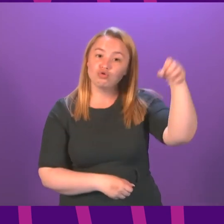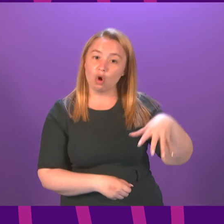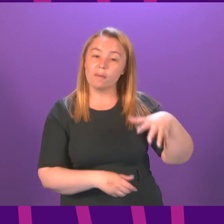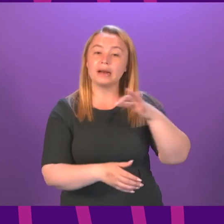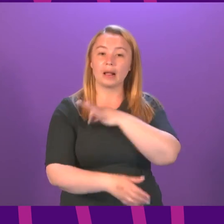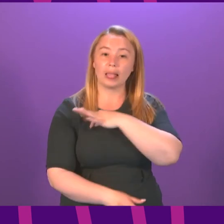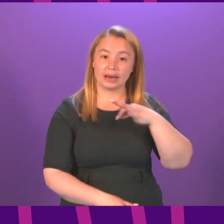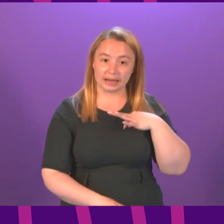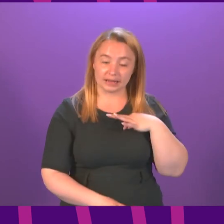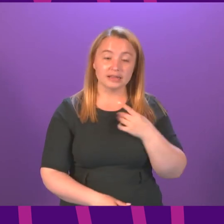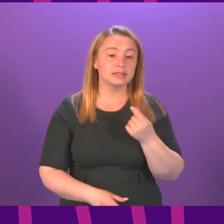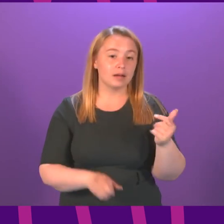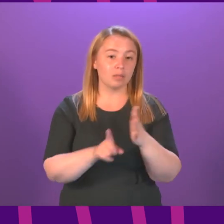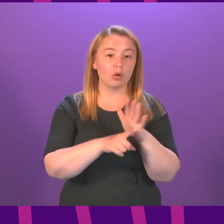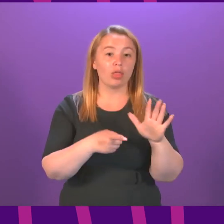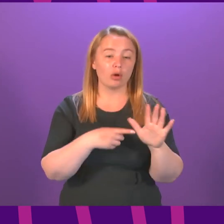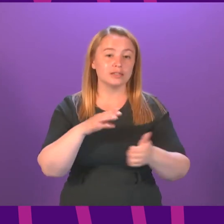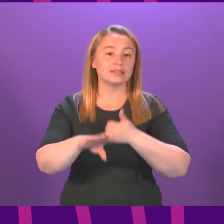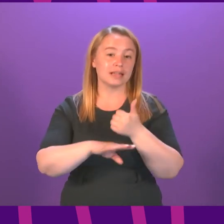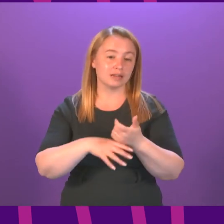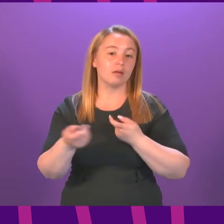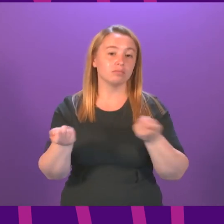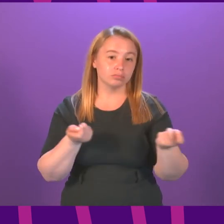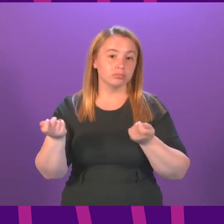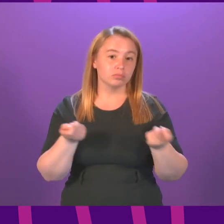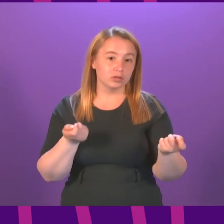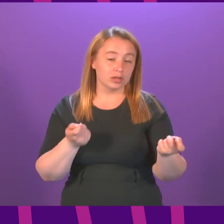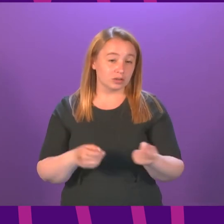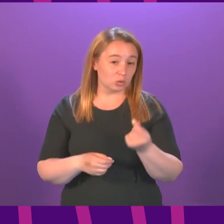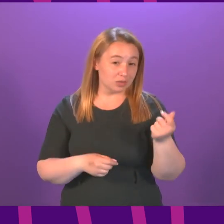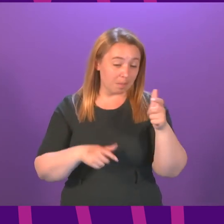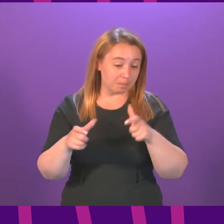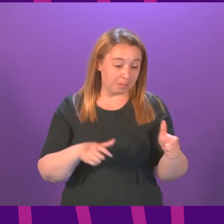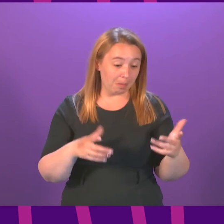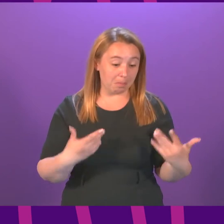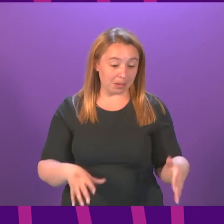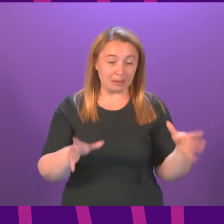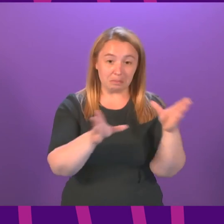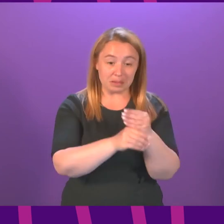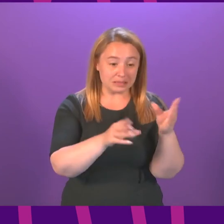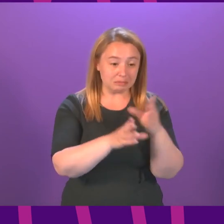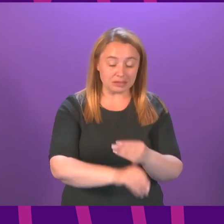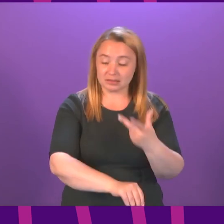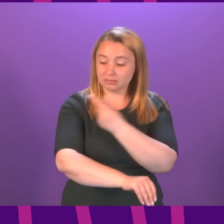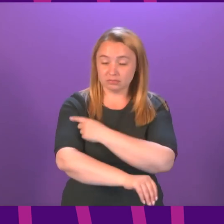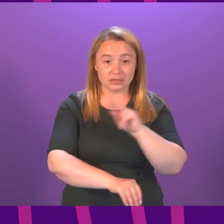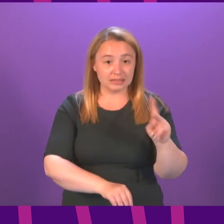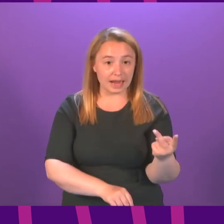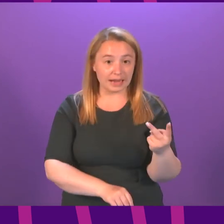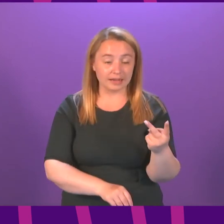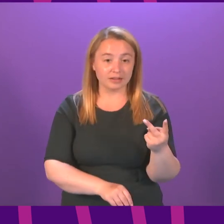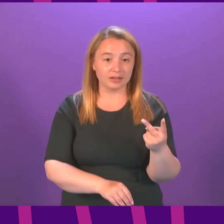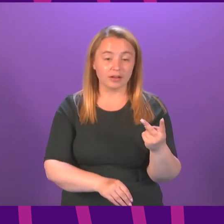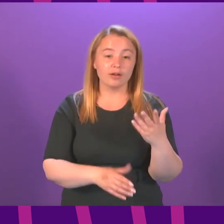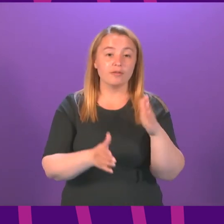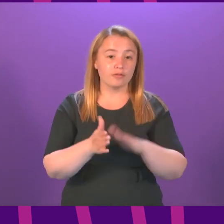authorities are running there will be a variety of reasons why that small number have not had their second dose within 12 weeks but